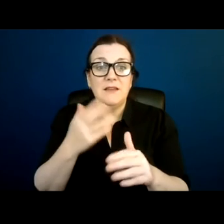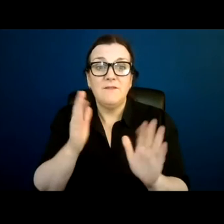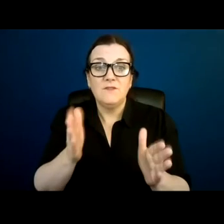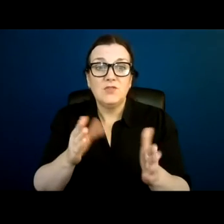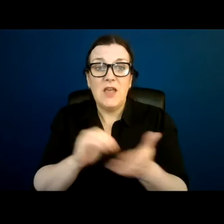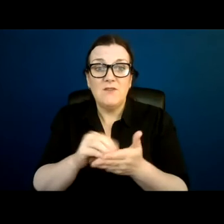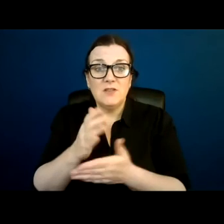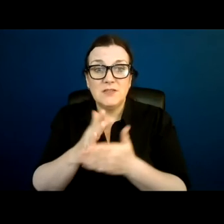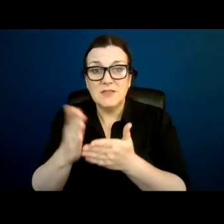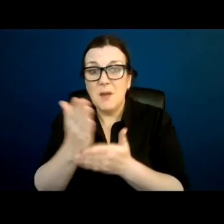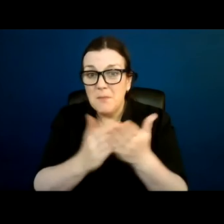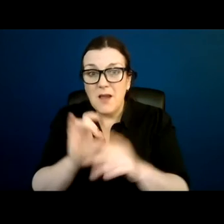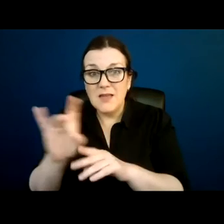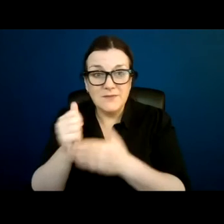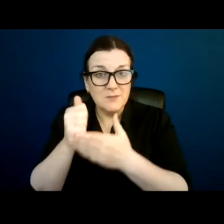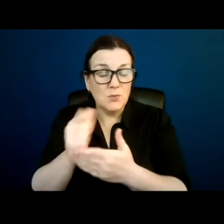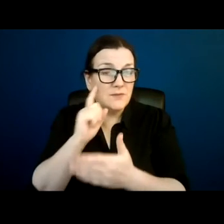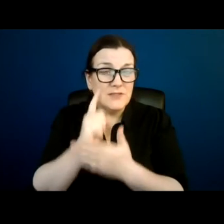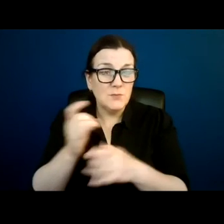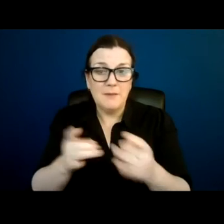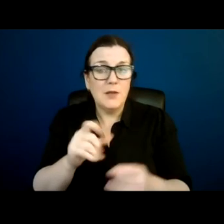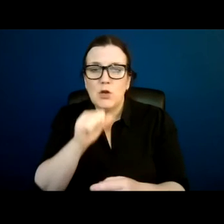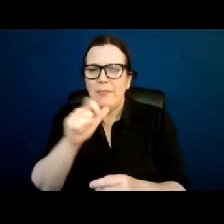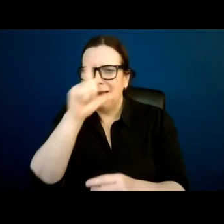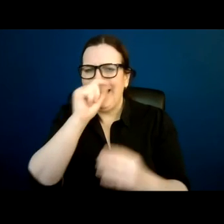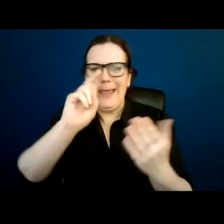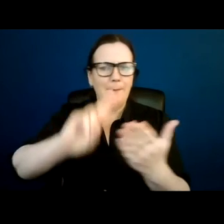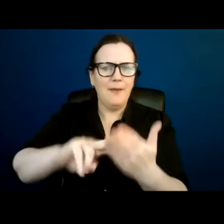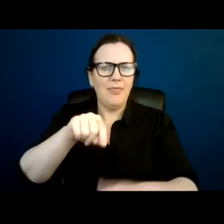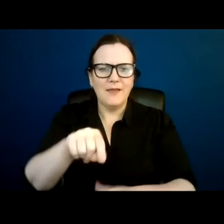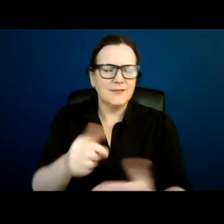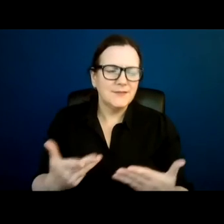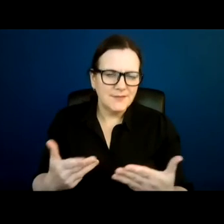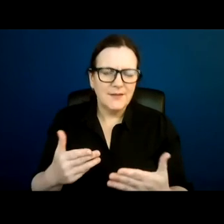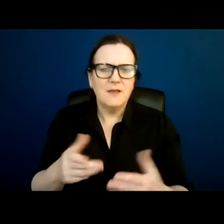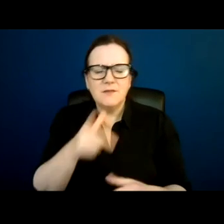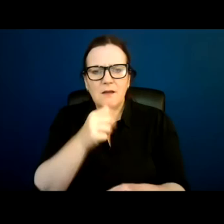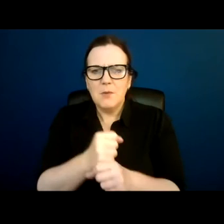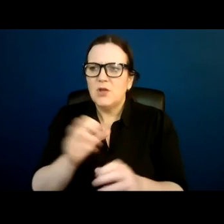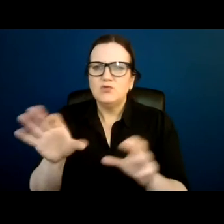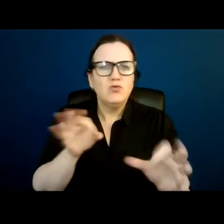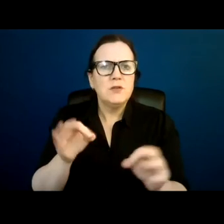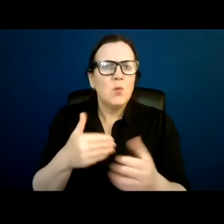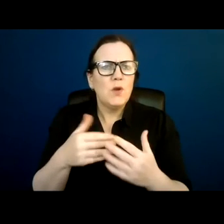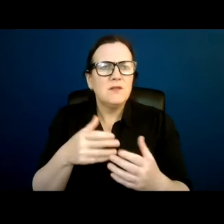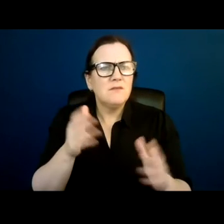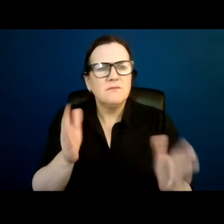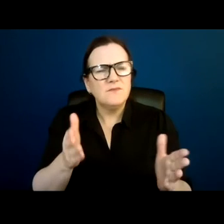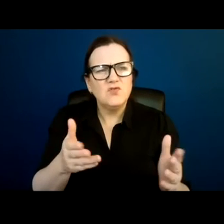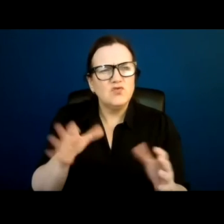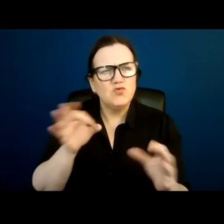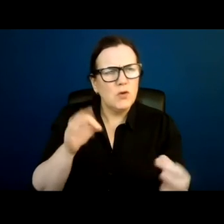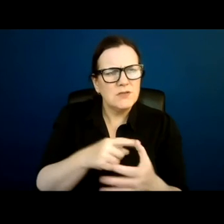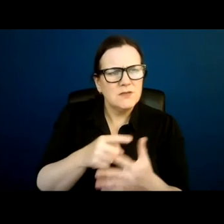decision making in some way. Again, they've not called it that. So I talk to people about choices they've already made. What are some of the things you've